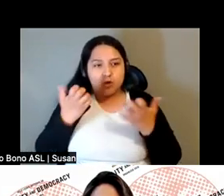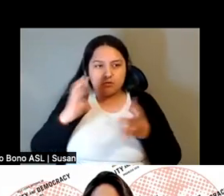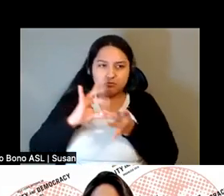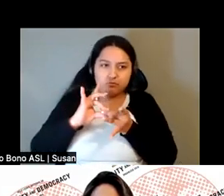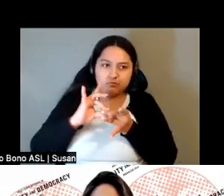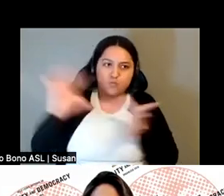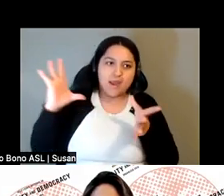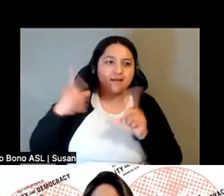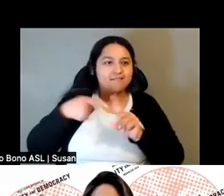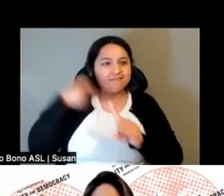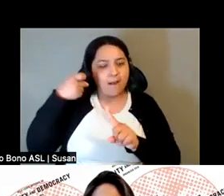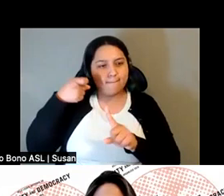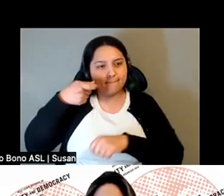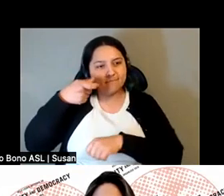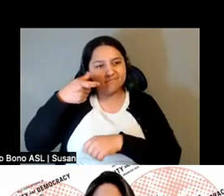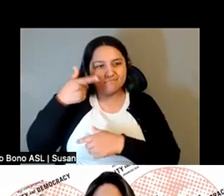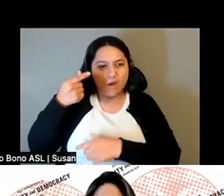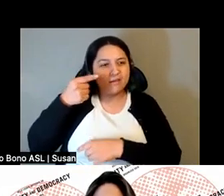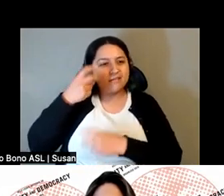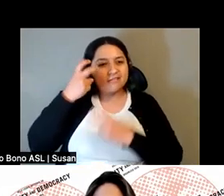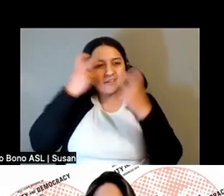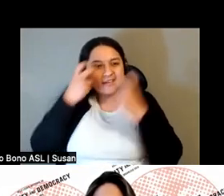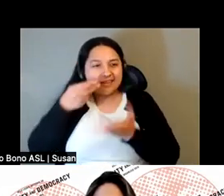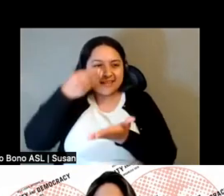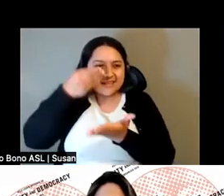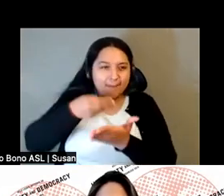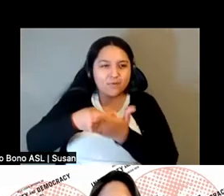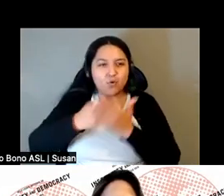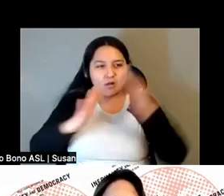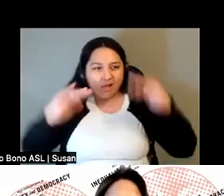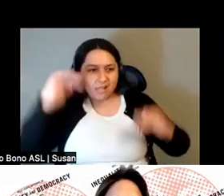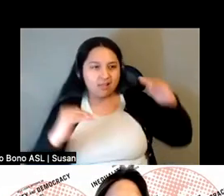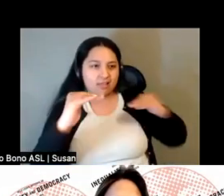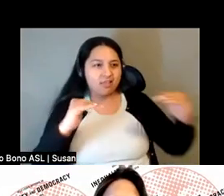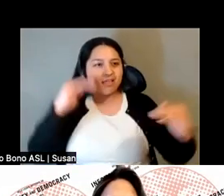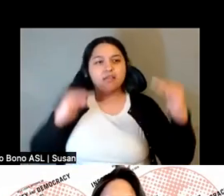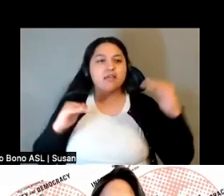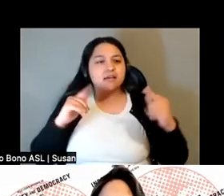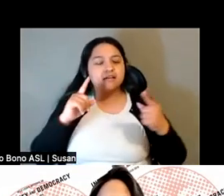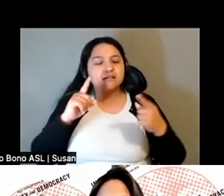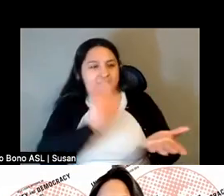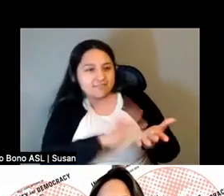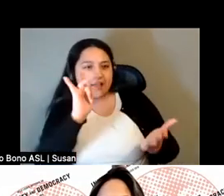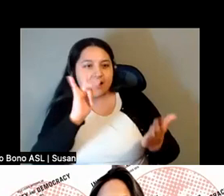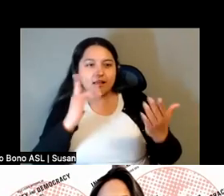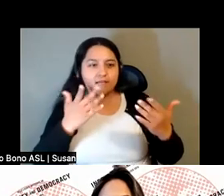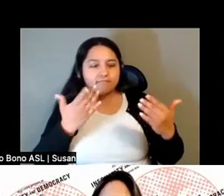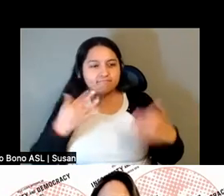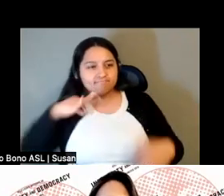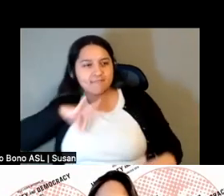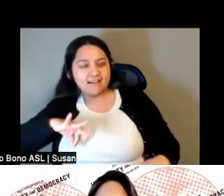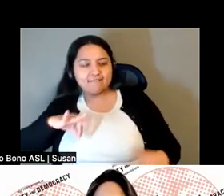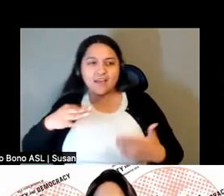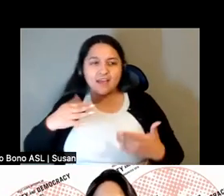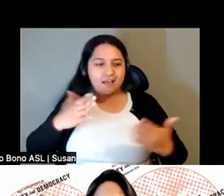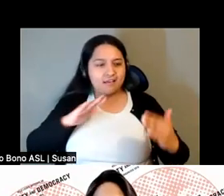moving, you know, finding new fields or uneven playing fields to develop and exploit and play one group of